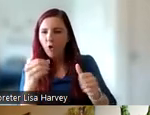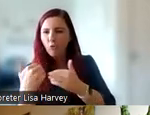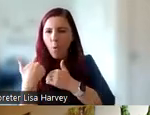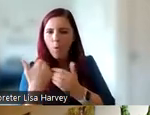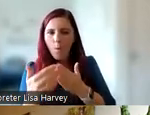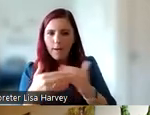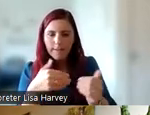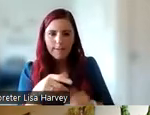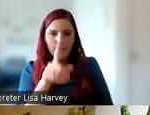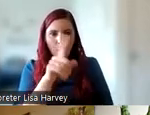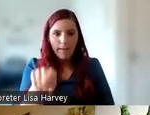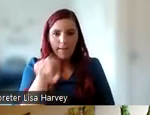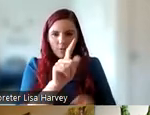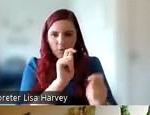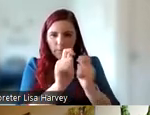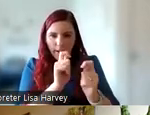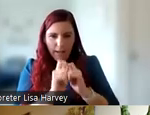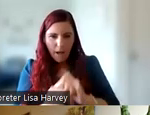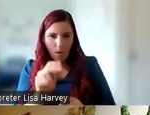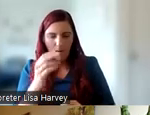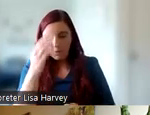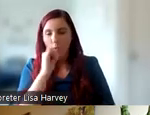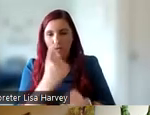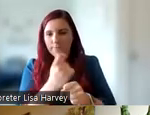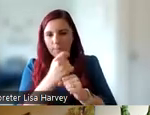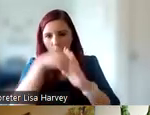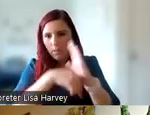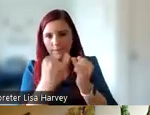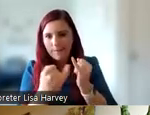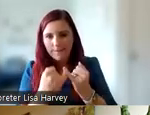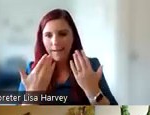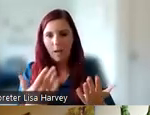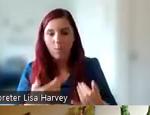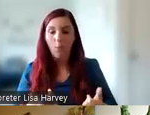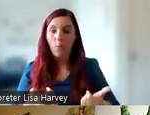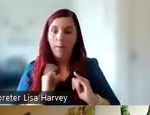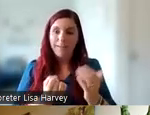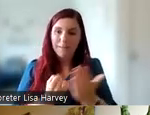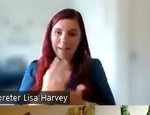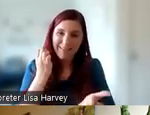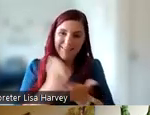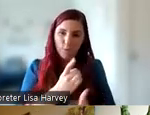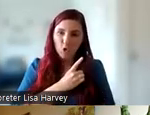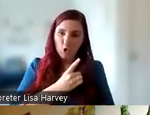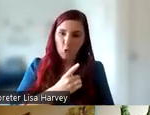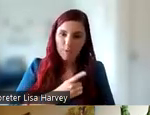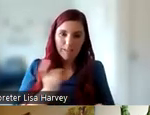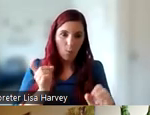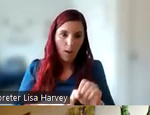is the refined version. I don't have time to get into all the points now, but we were able to really expand on the duties and qualifications required.